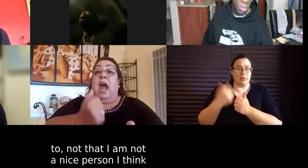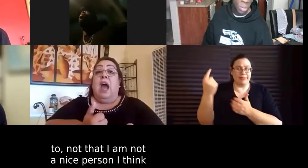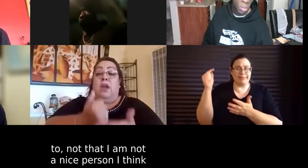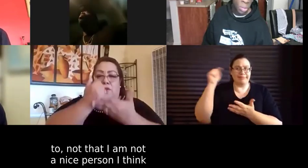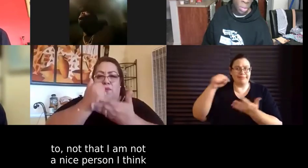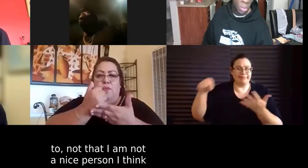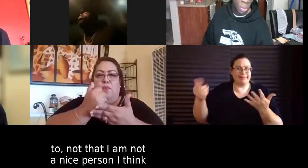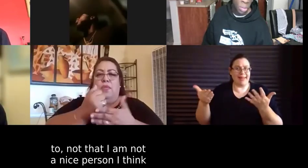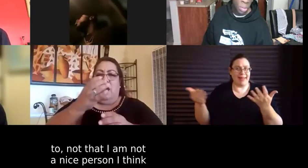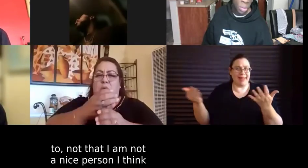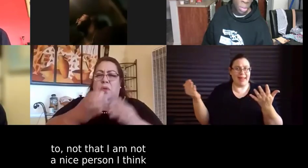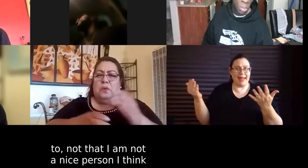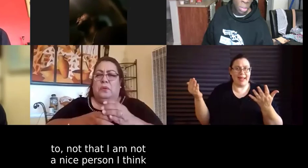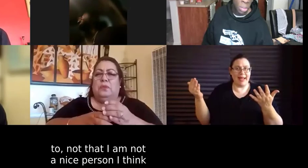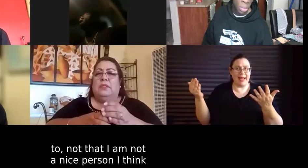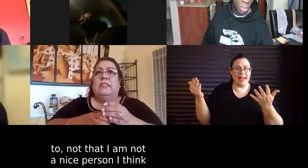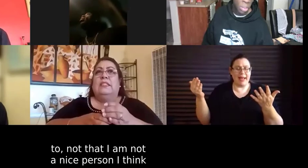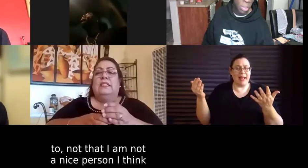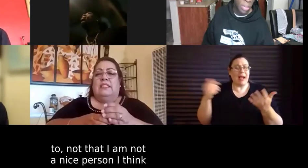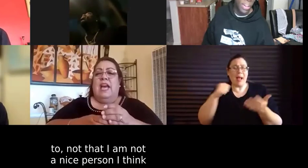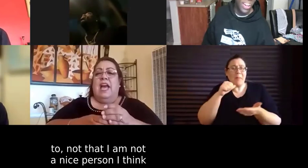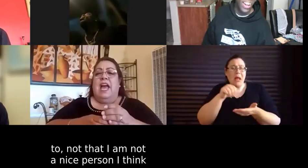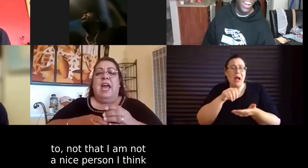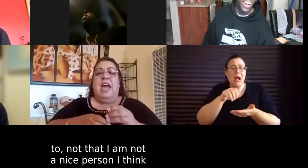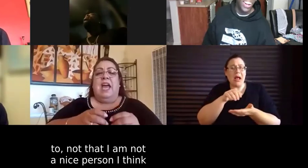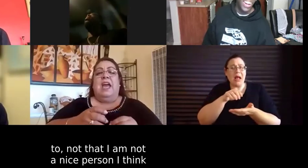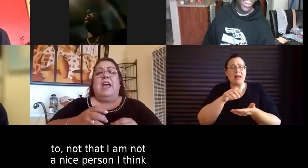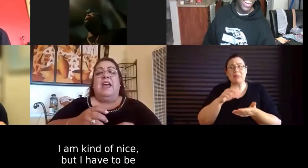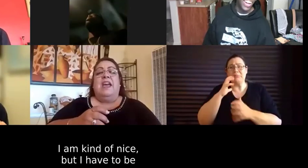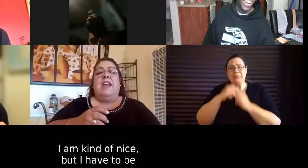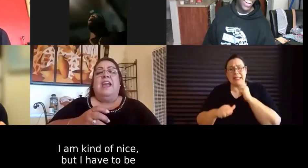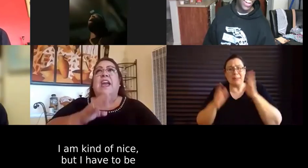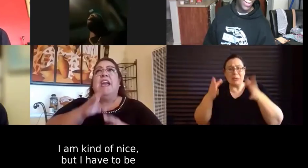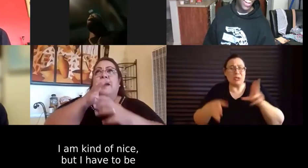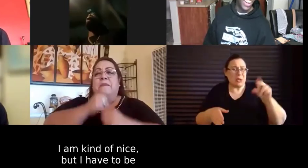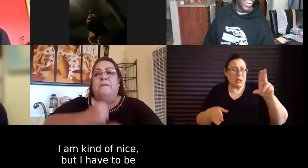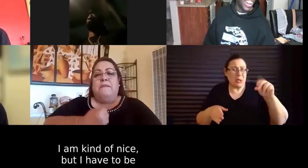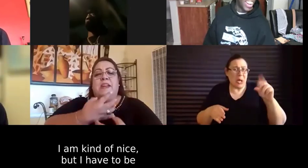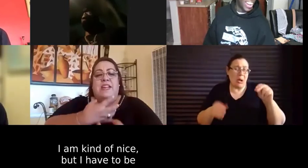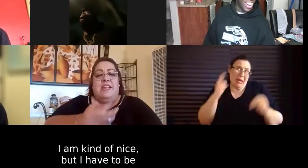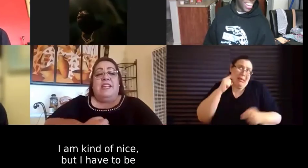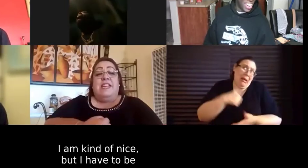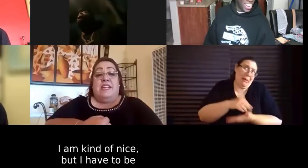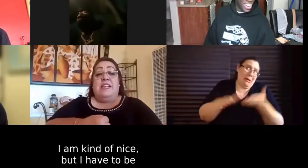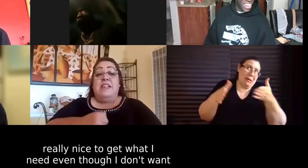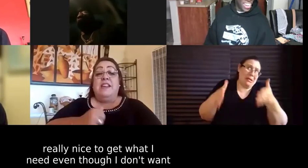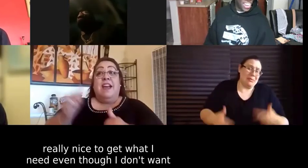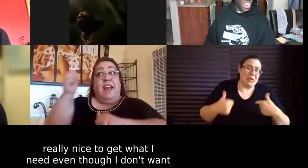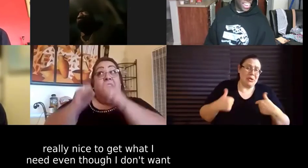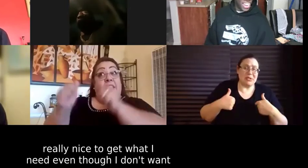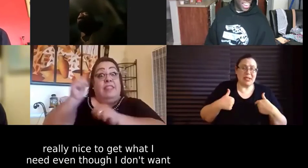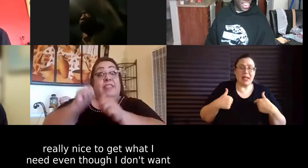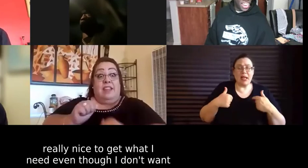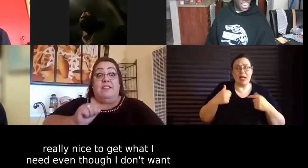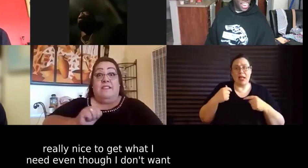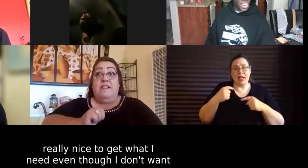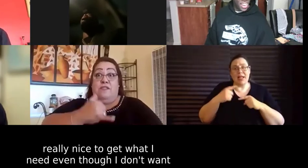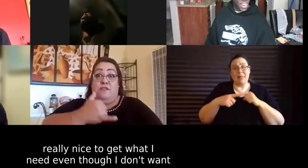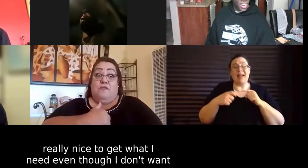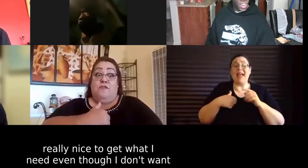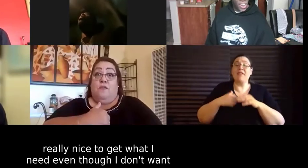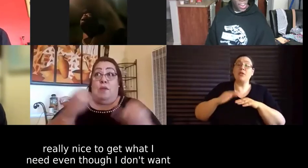not that i'm not a nice person but i think i'm kind of nice but i have to be really nice